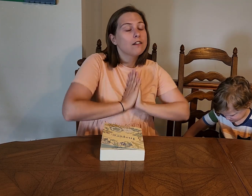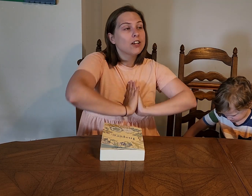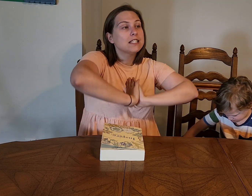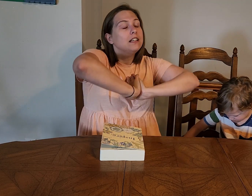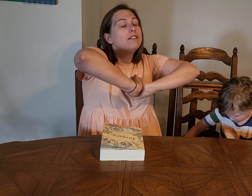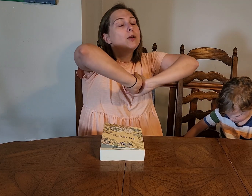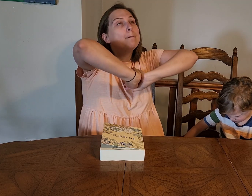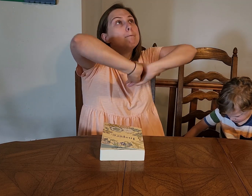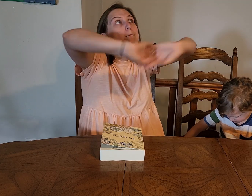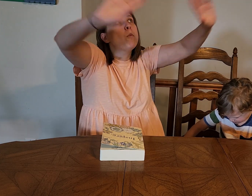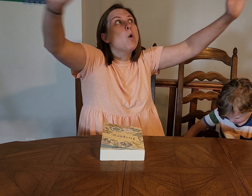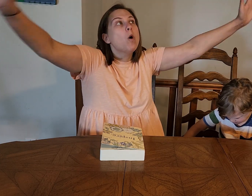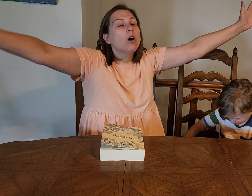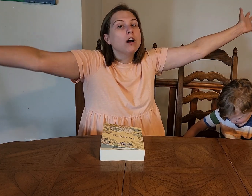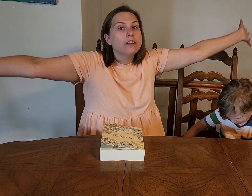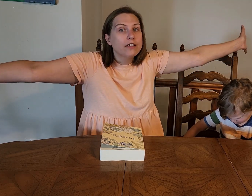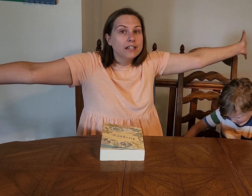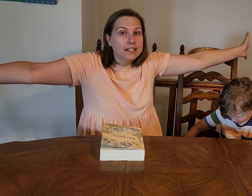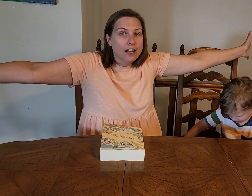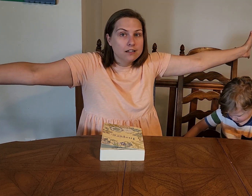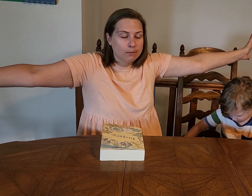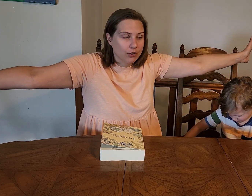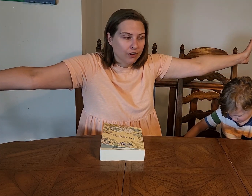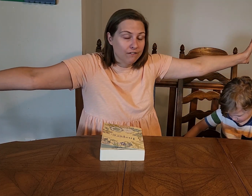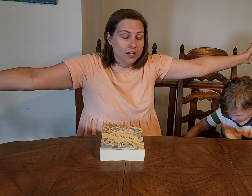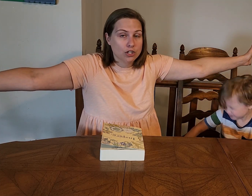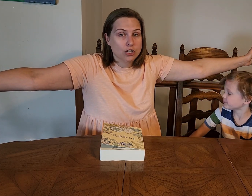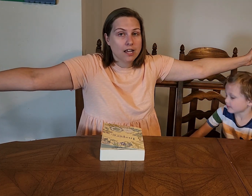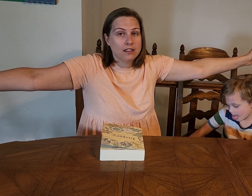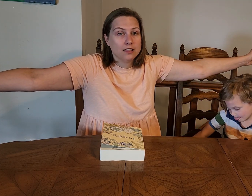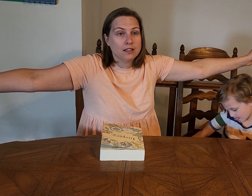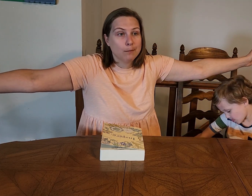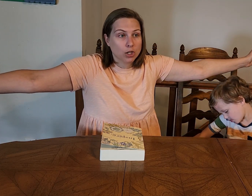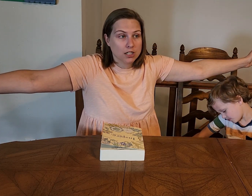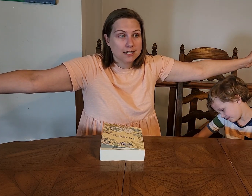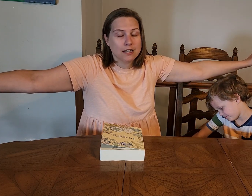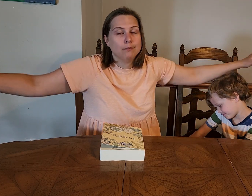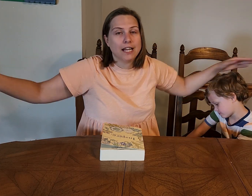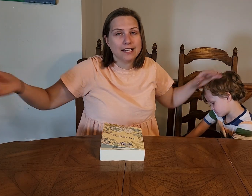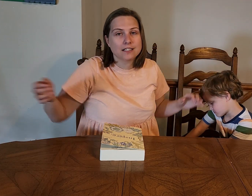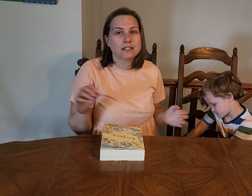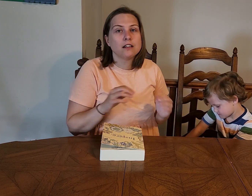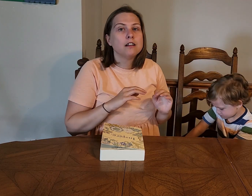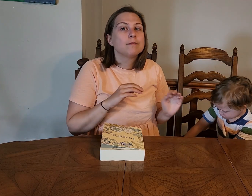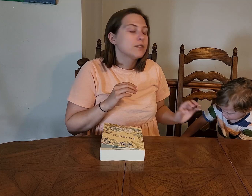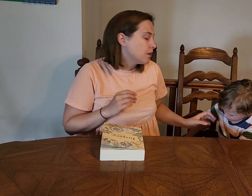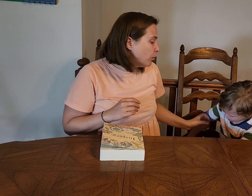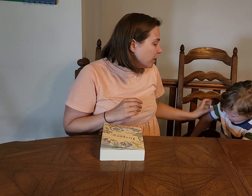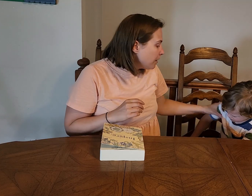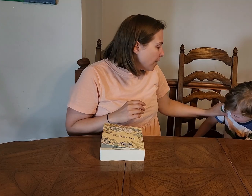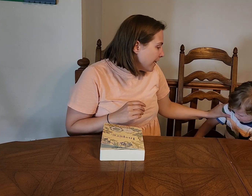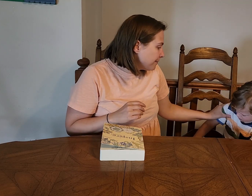care of us even more than he cares about the fish and the birds and the plants. So we're going to pray.